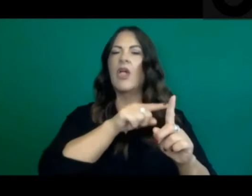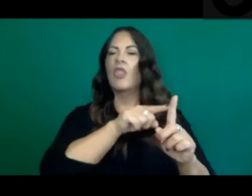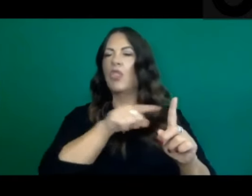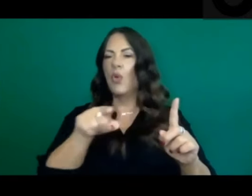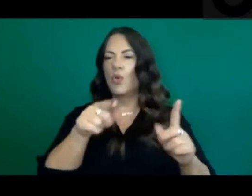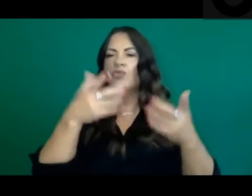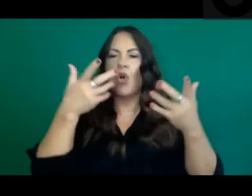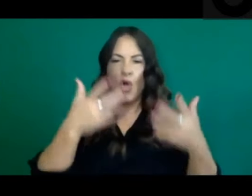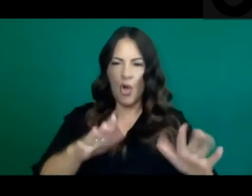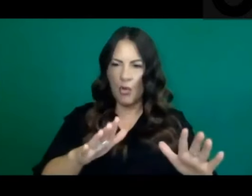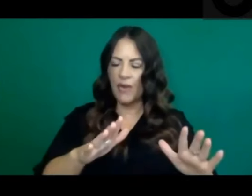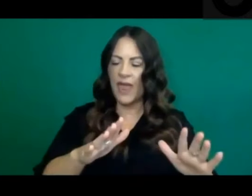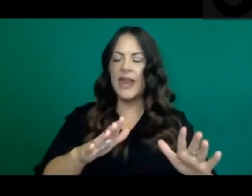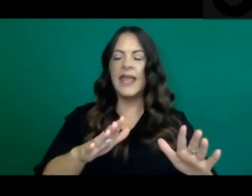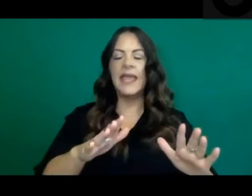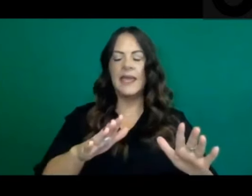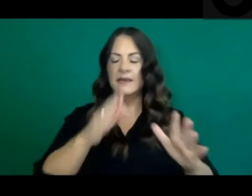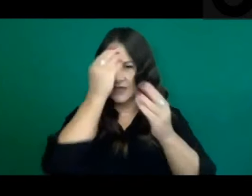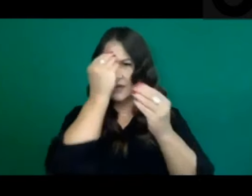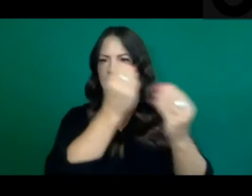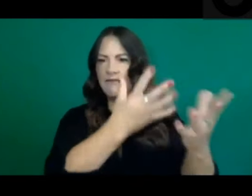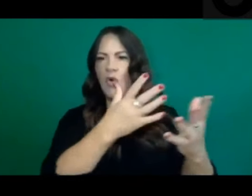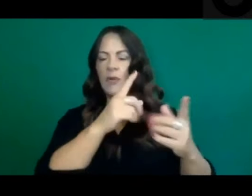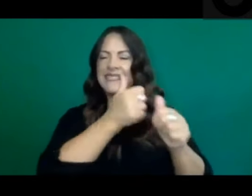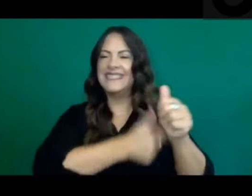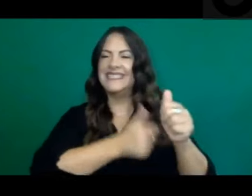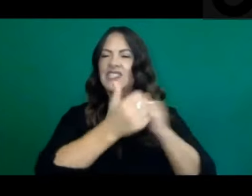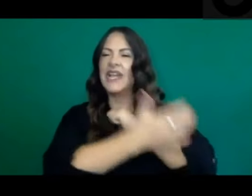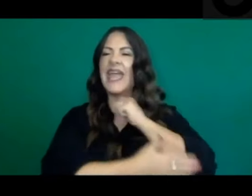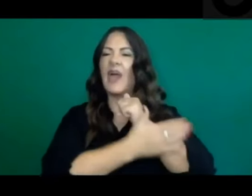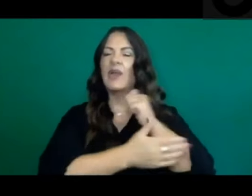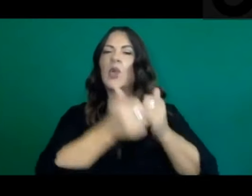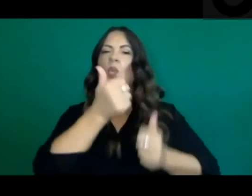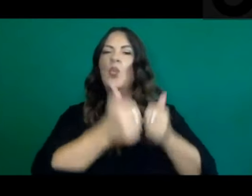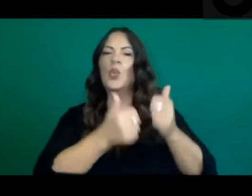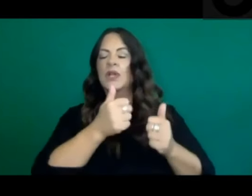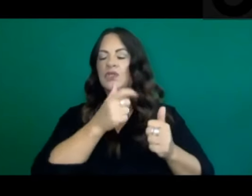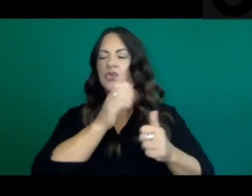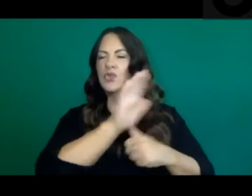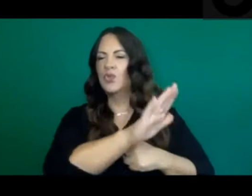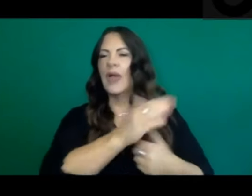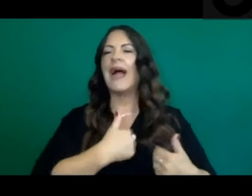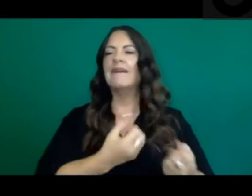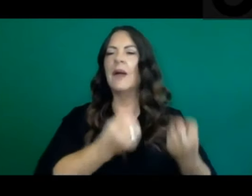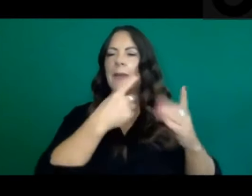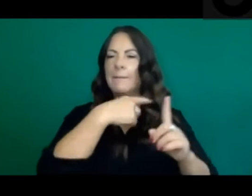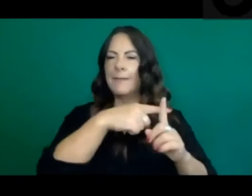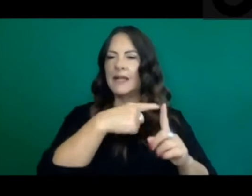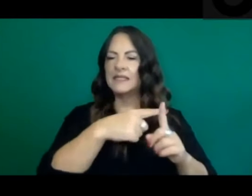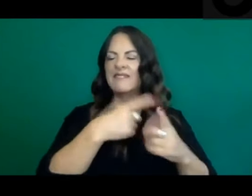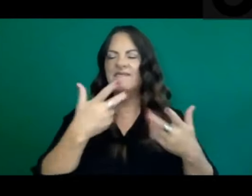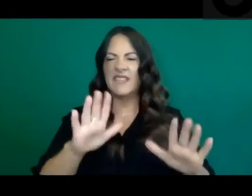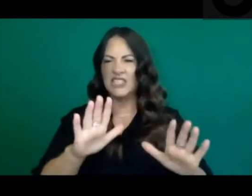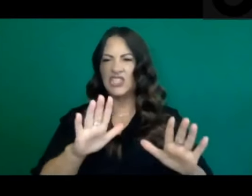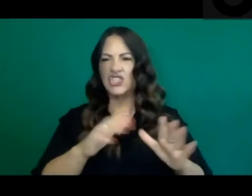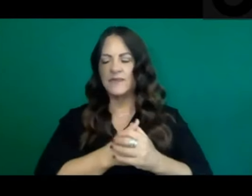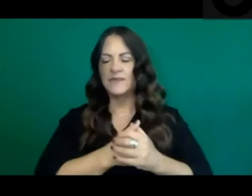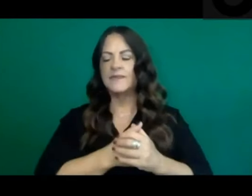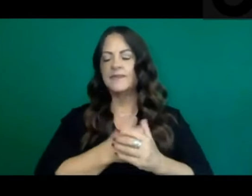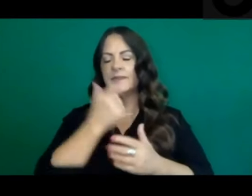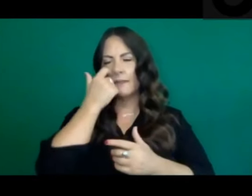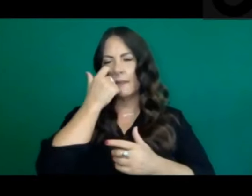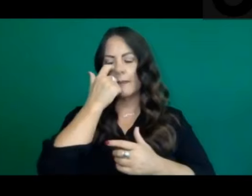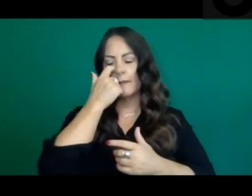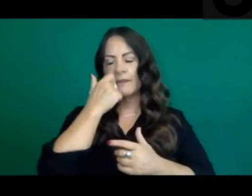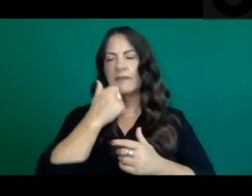to the counties to do the process that I mentioned earlier, where they enrich each case with